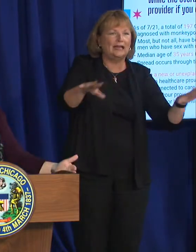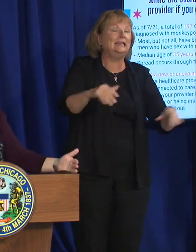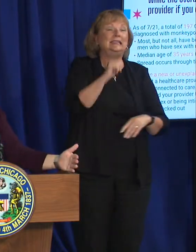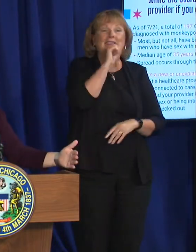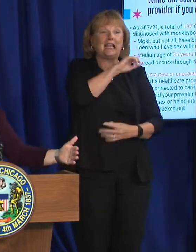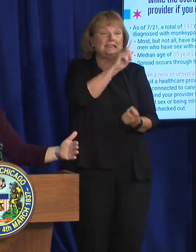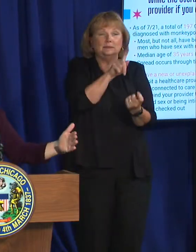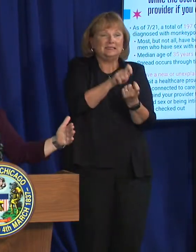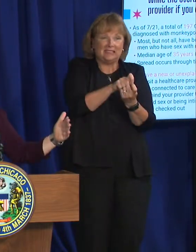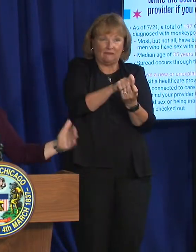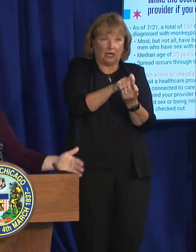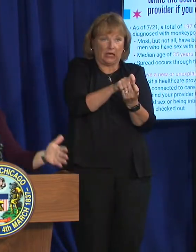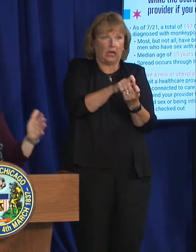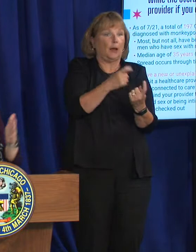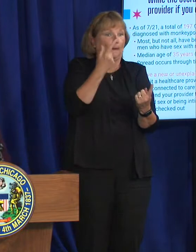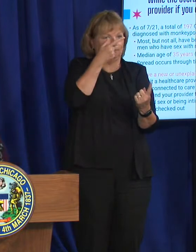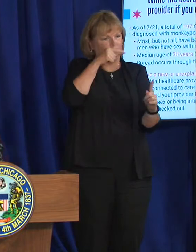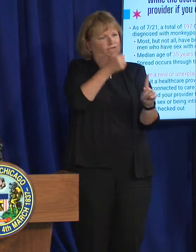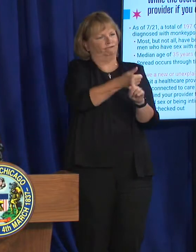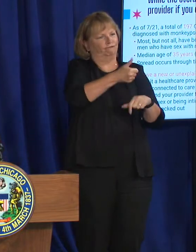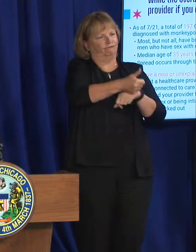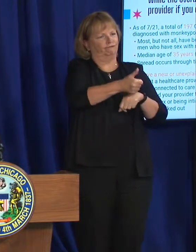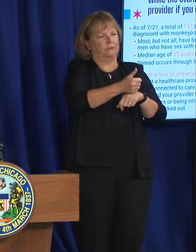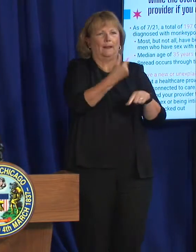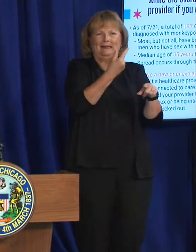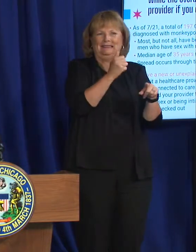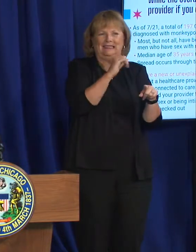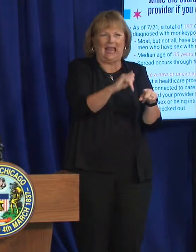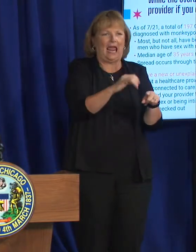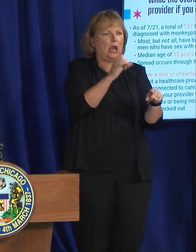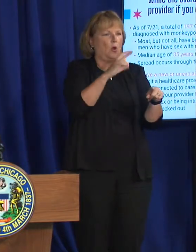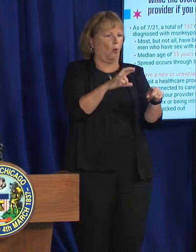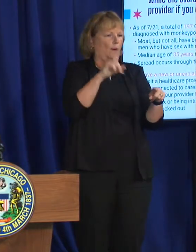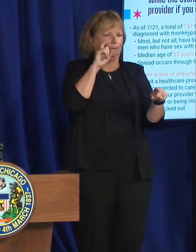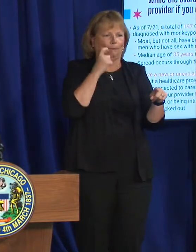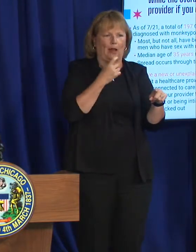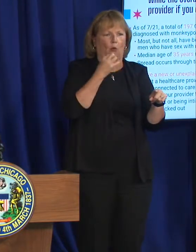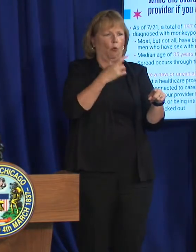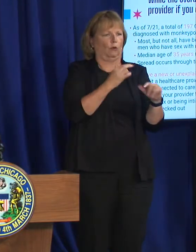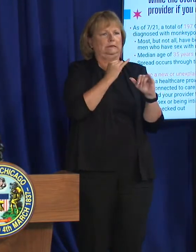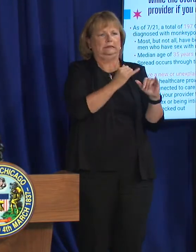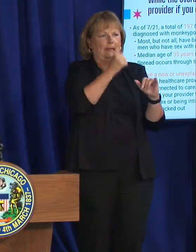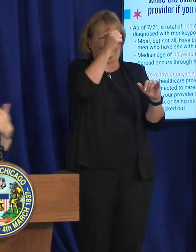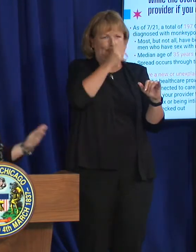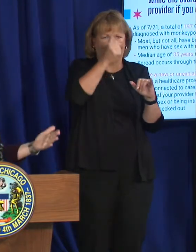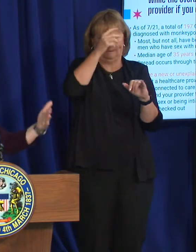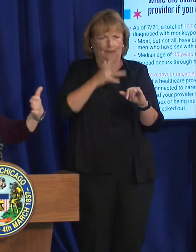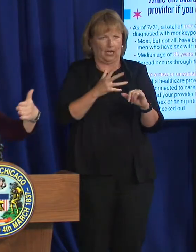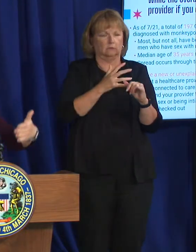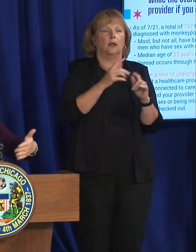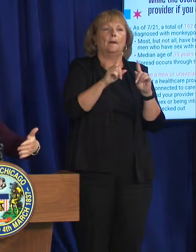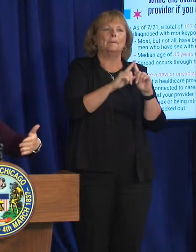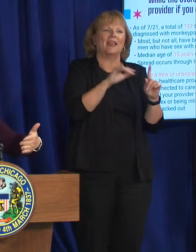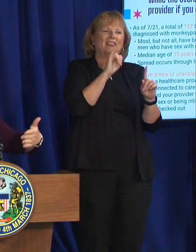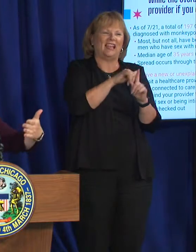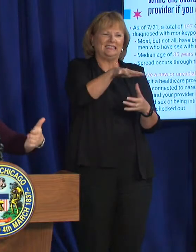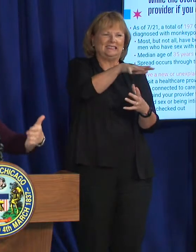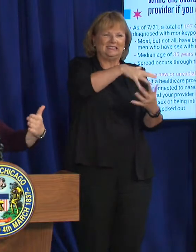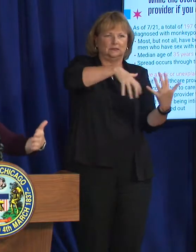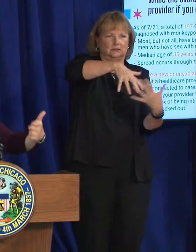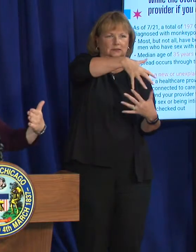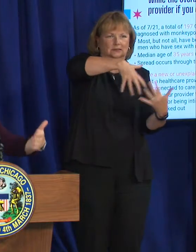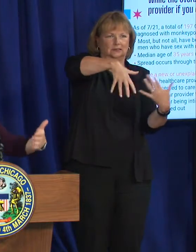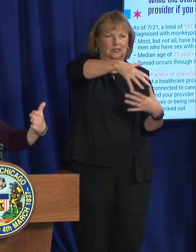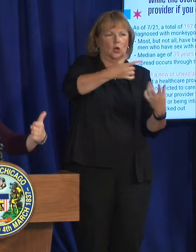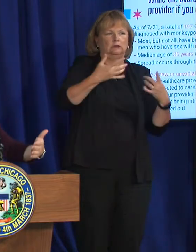specific about being gay, bisexual, or same-gender loving men. But that is the social network where